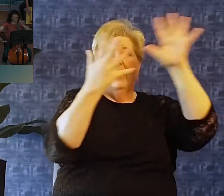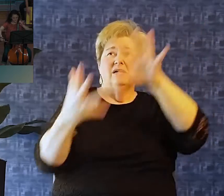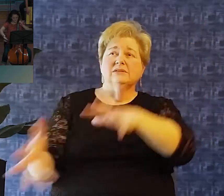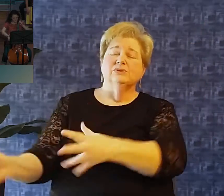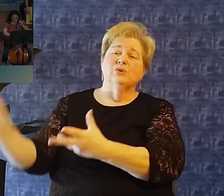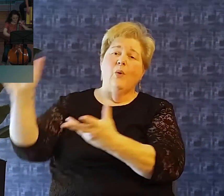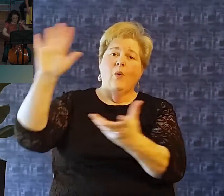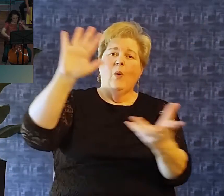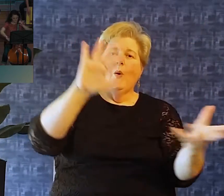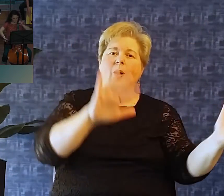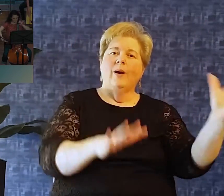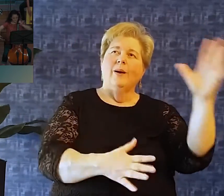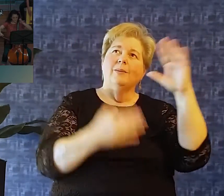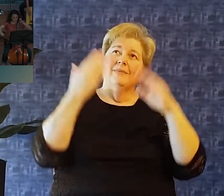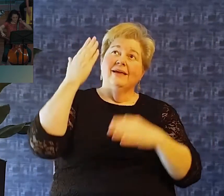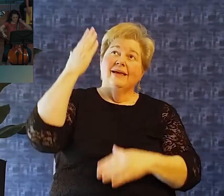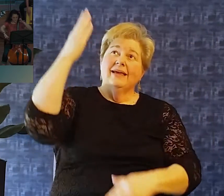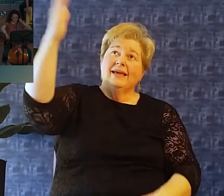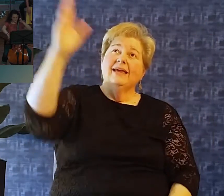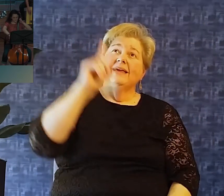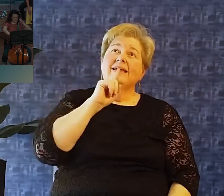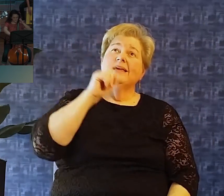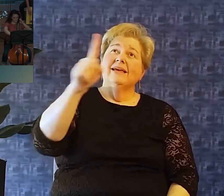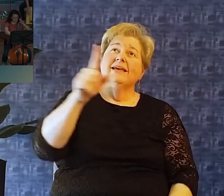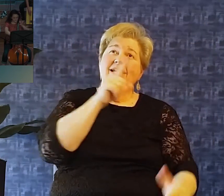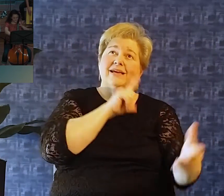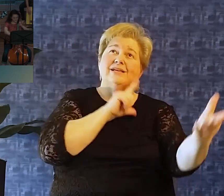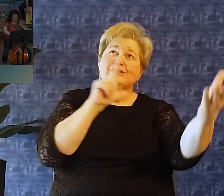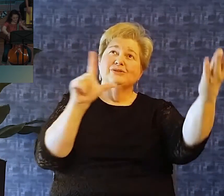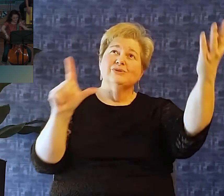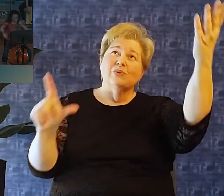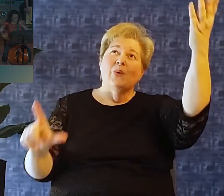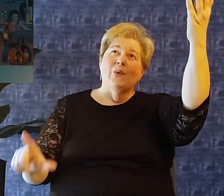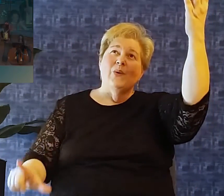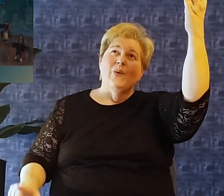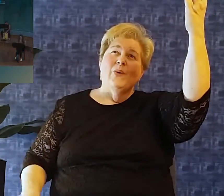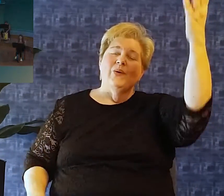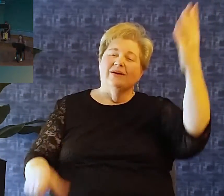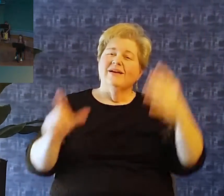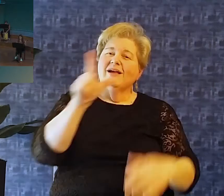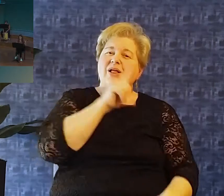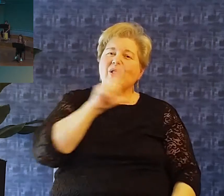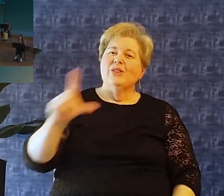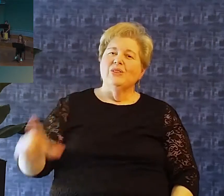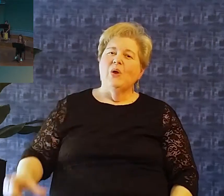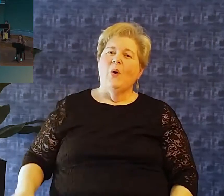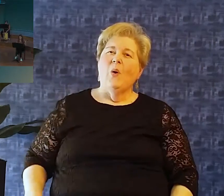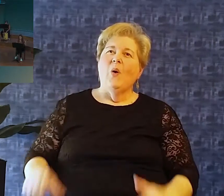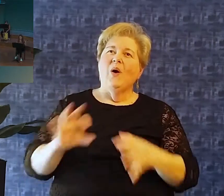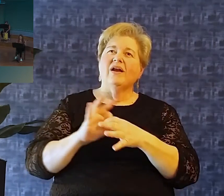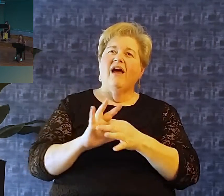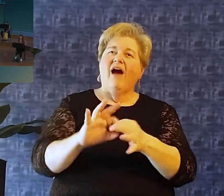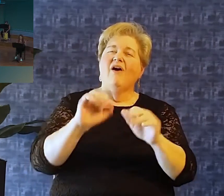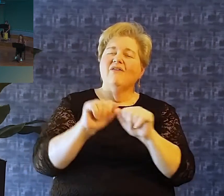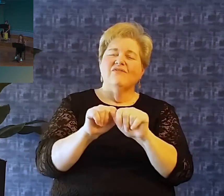the storm, He is born Lord